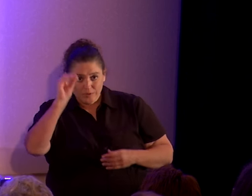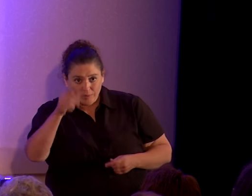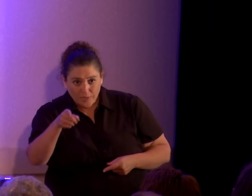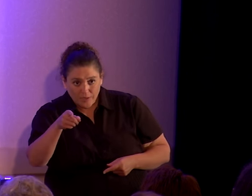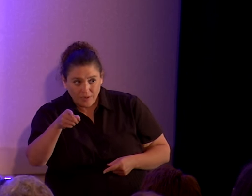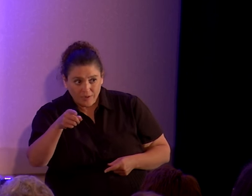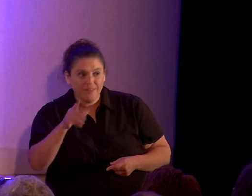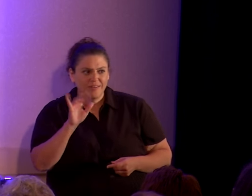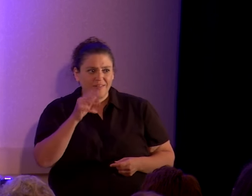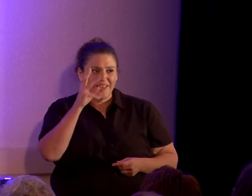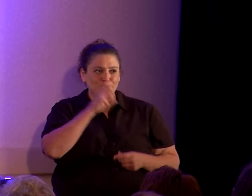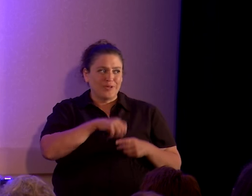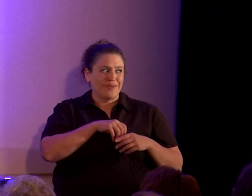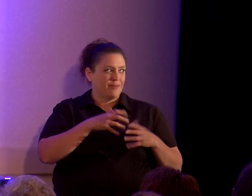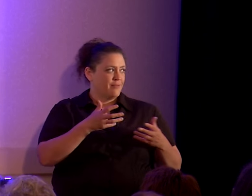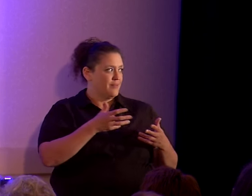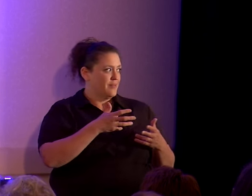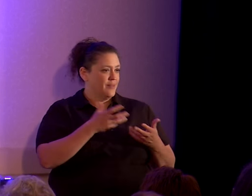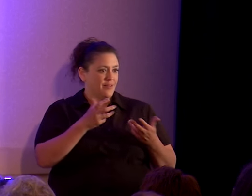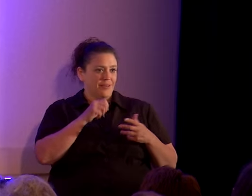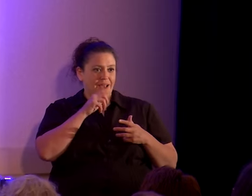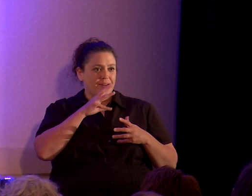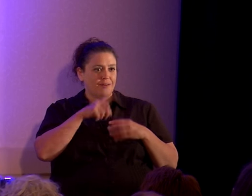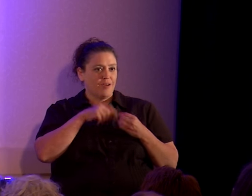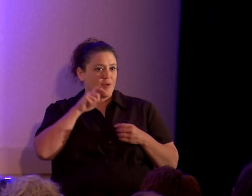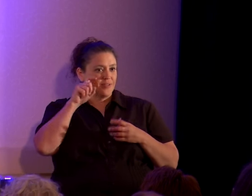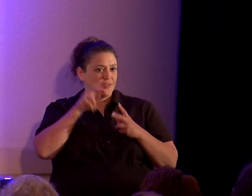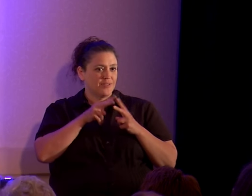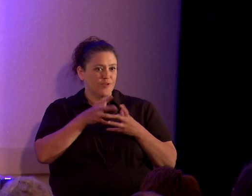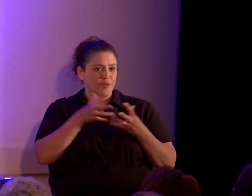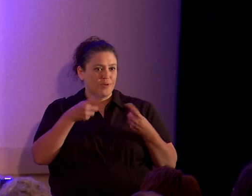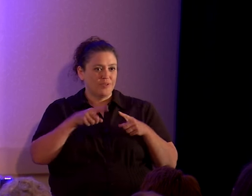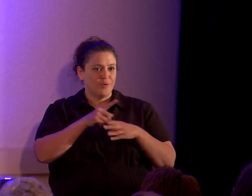That's weird. I didn't talk about sex much all weekend, I don't think.